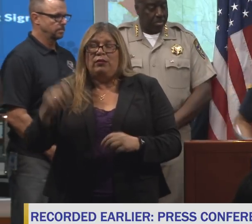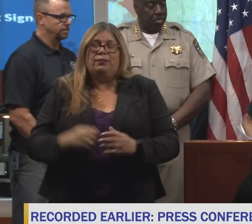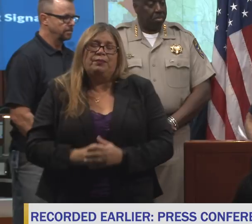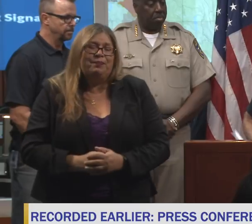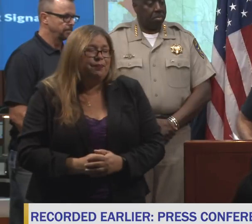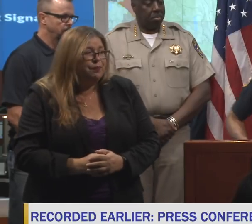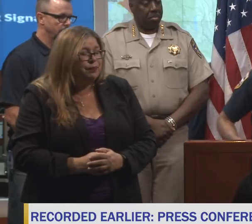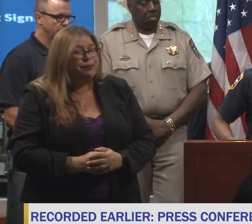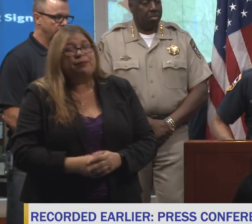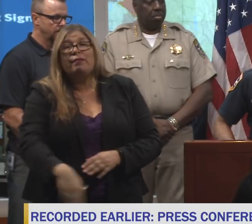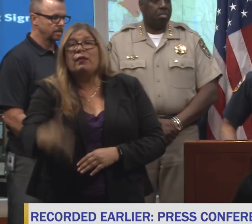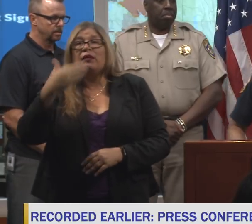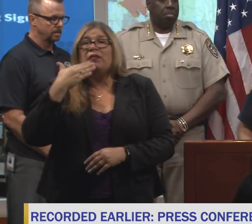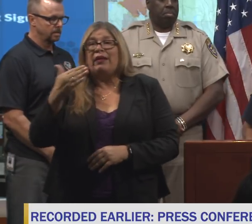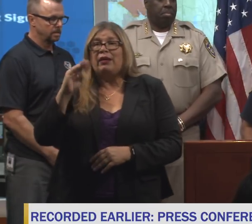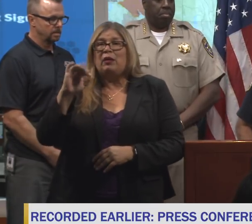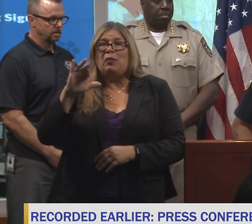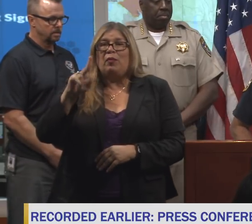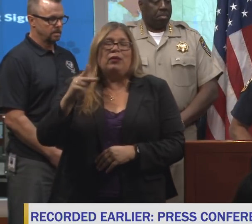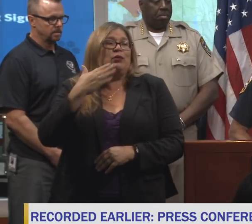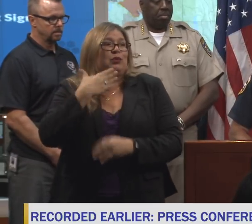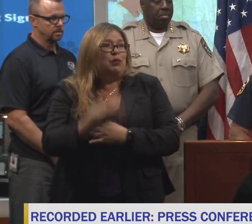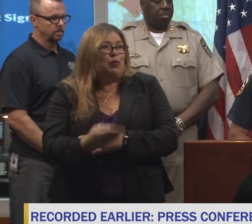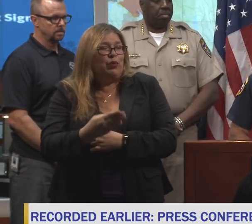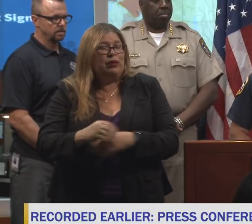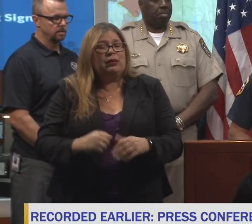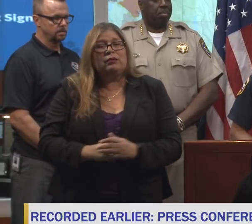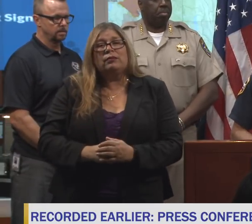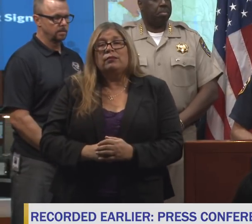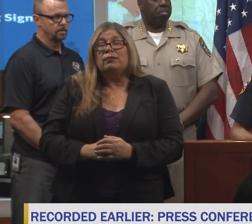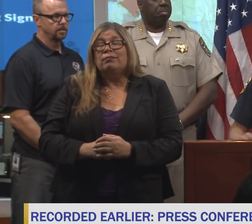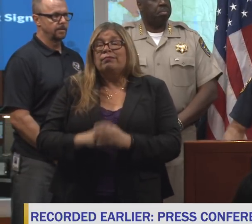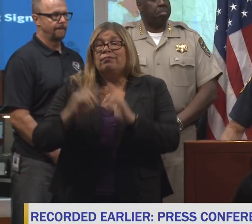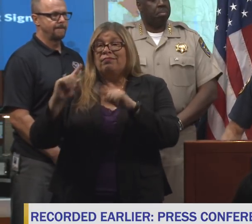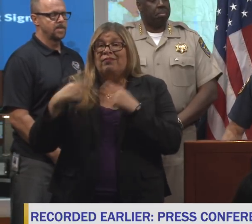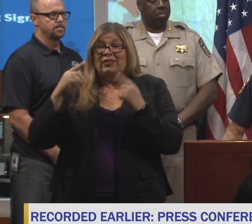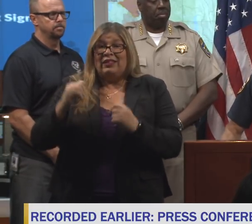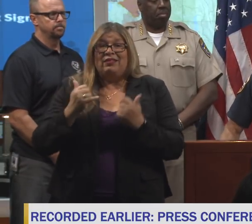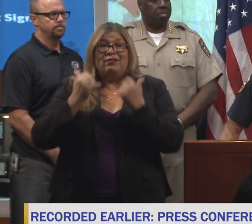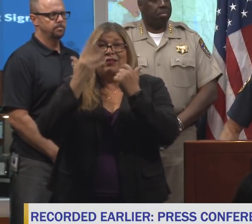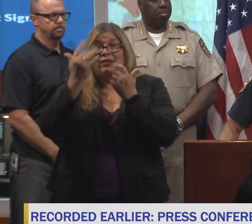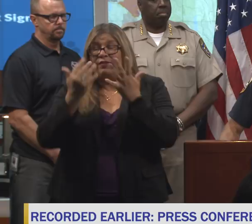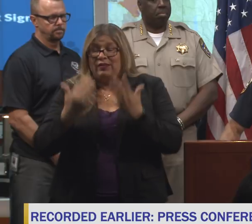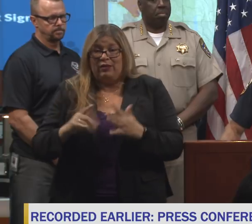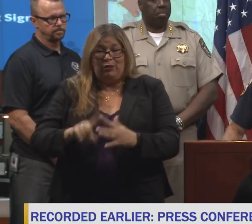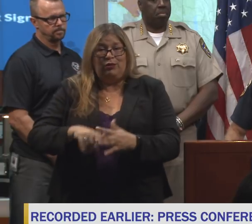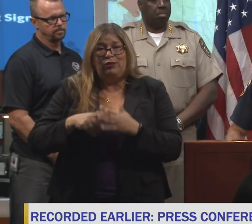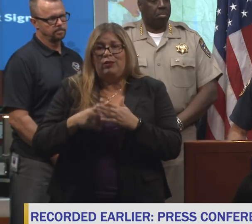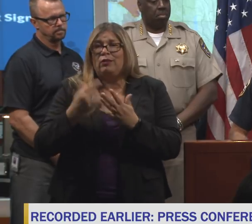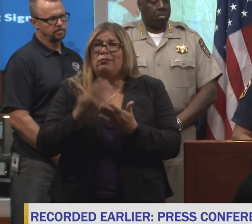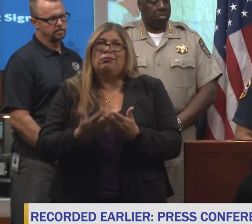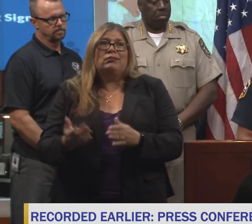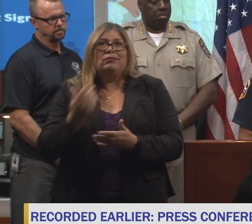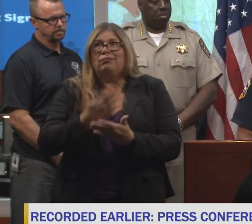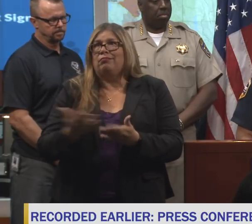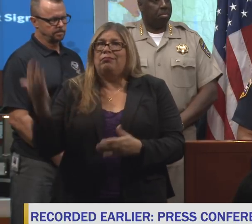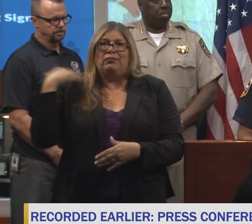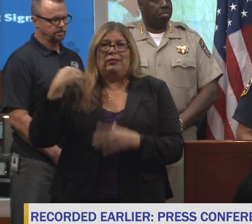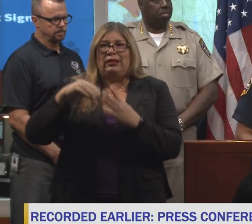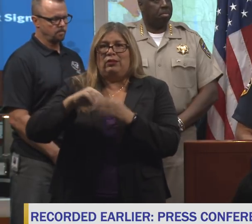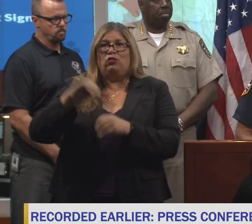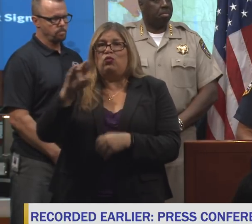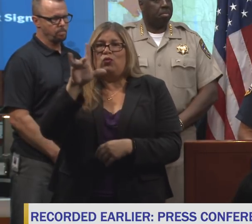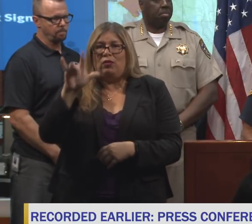Thank you, Mark, and good morning. So since this fire siege began weeks ago in July, we've been tracking